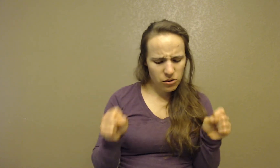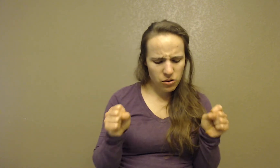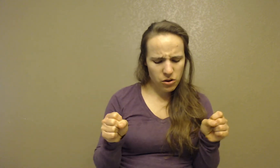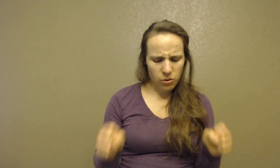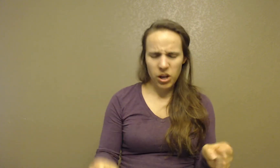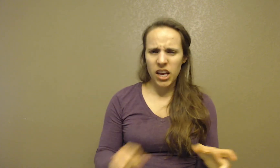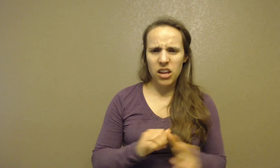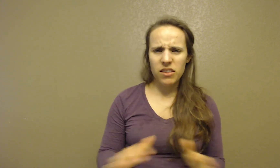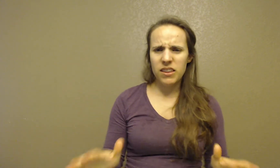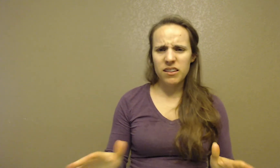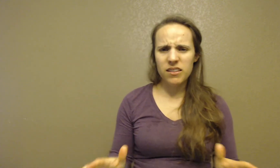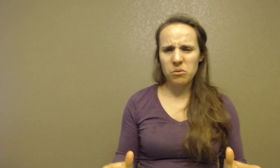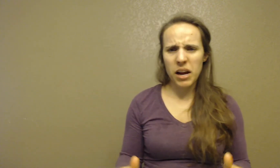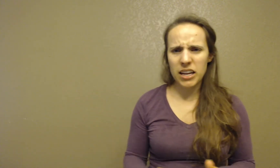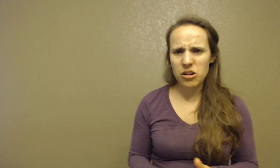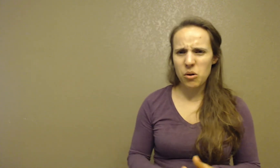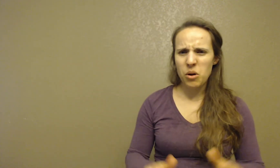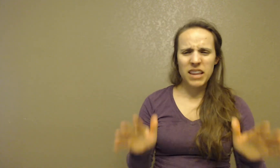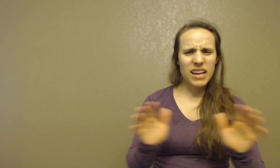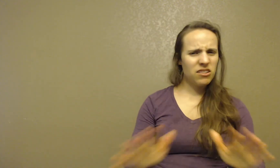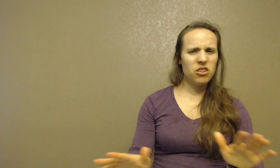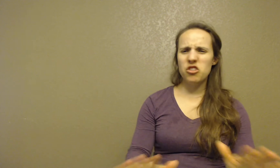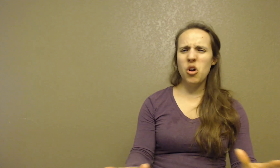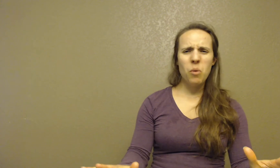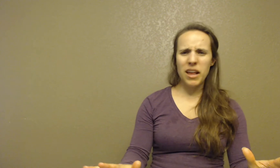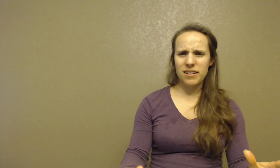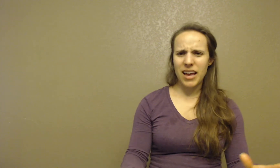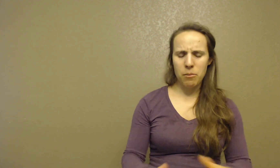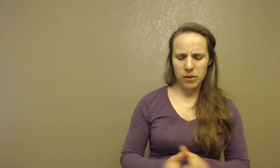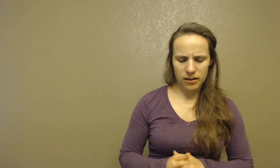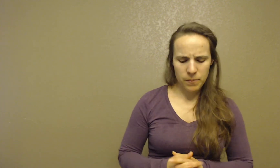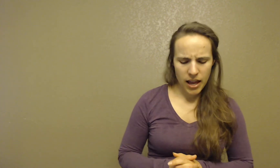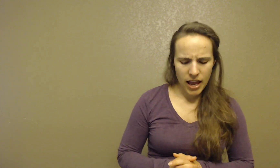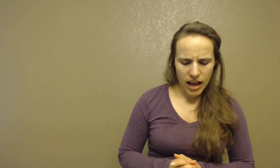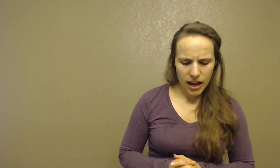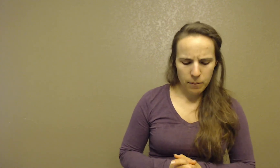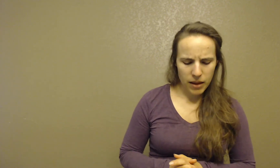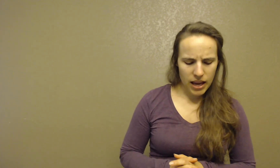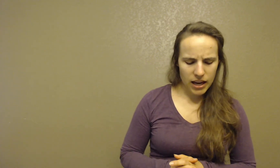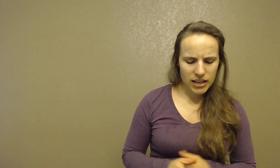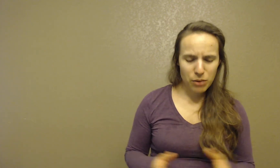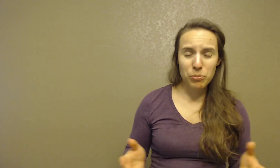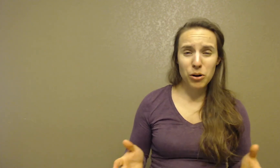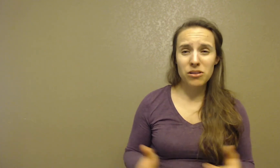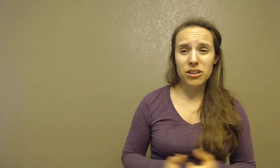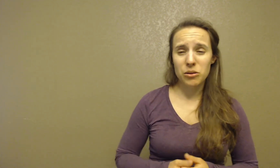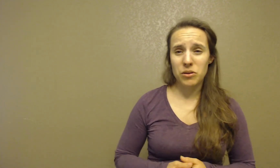no, no, no, no, this isn't right. There's no way this happened. And he would persecute